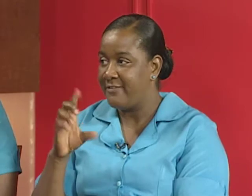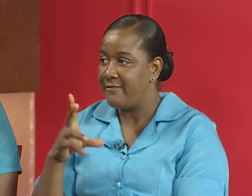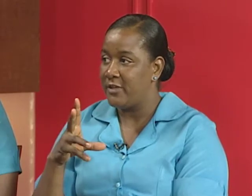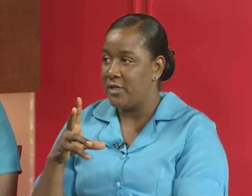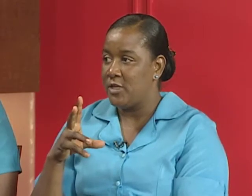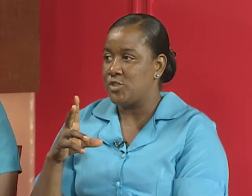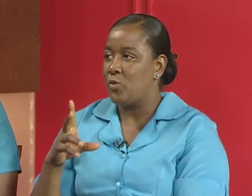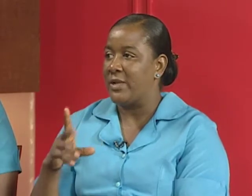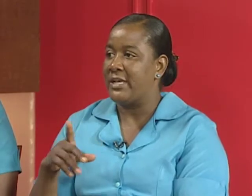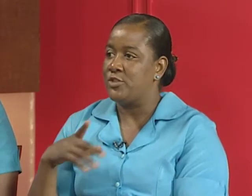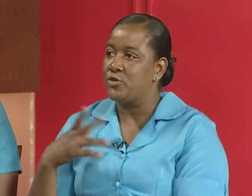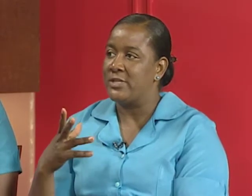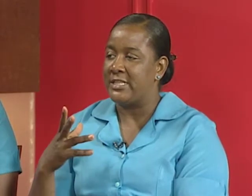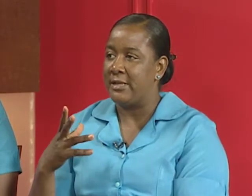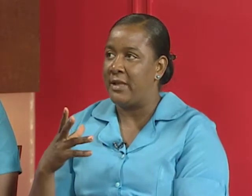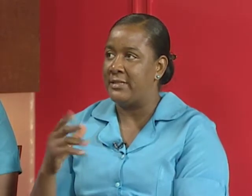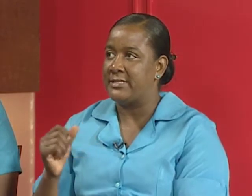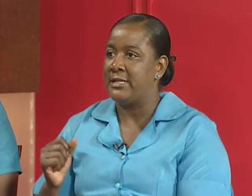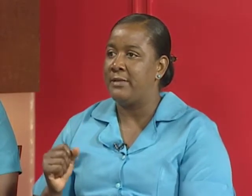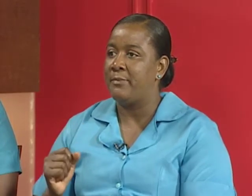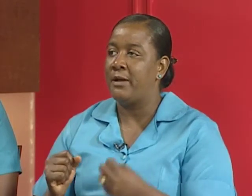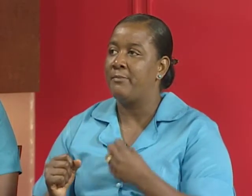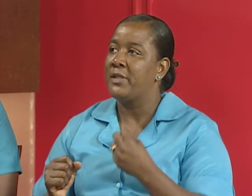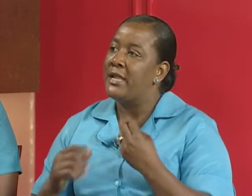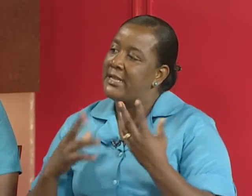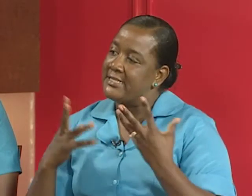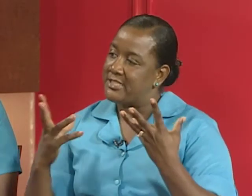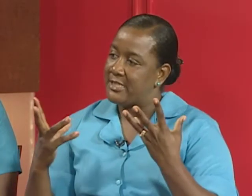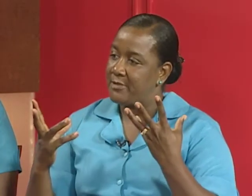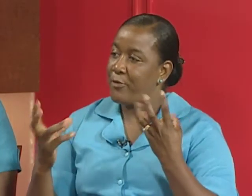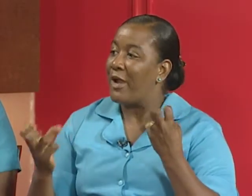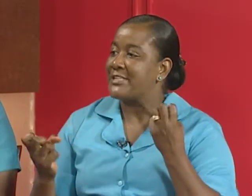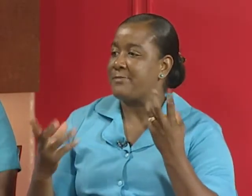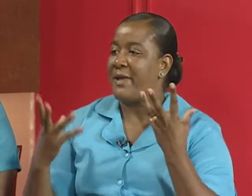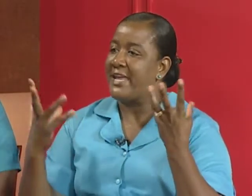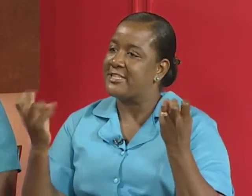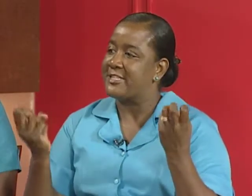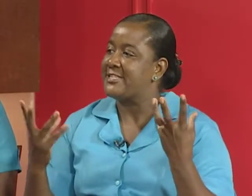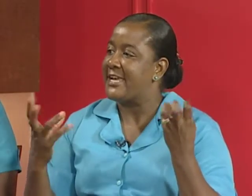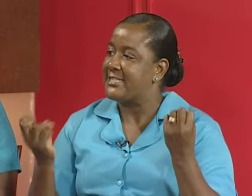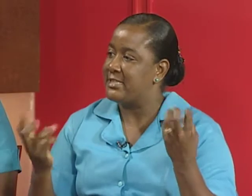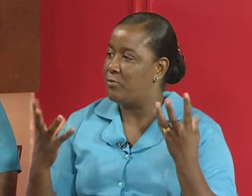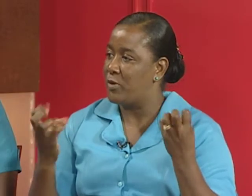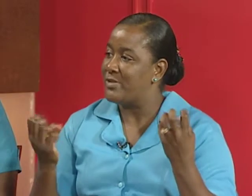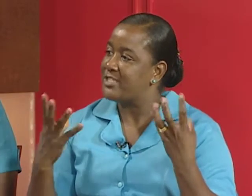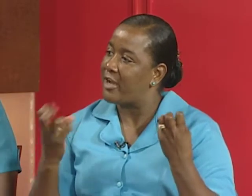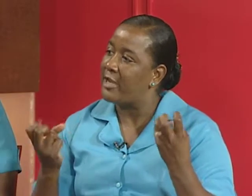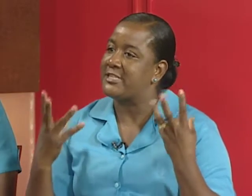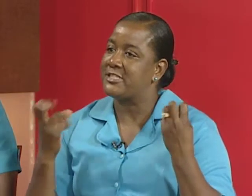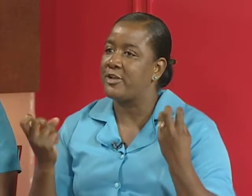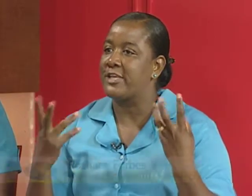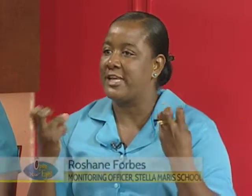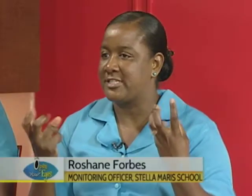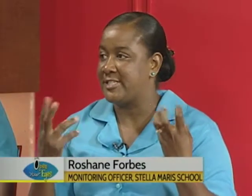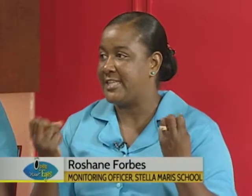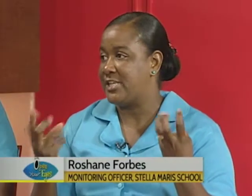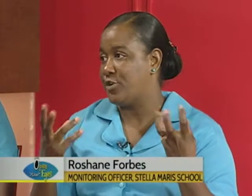so what i do with them i'll tell them um let's practice by exercising when we start let's start to exercise our